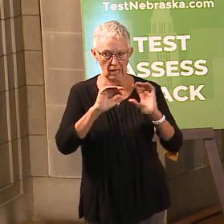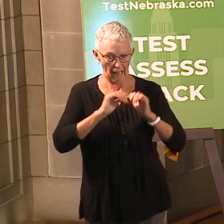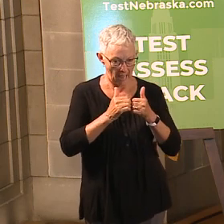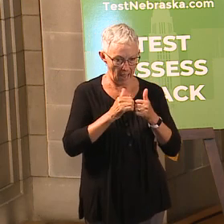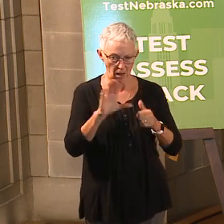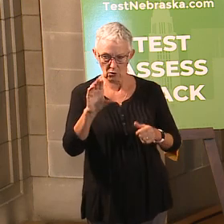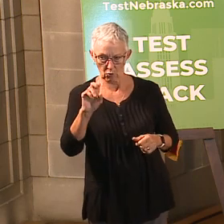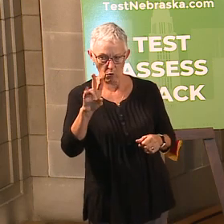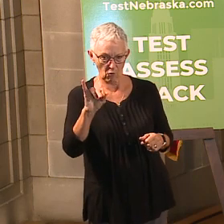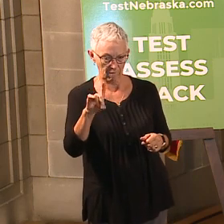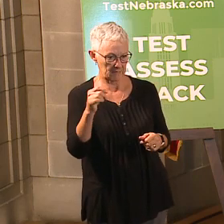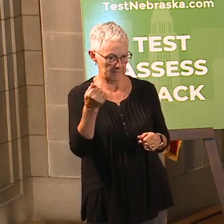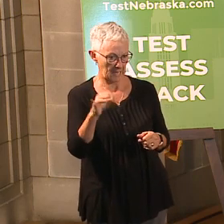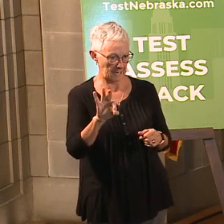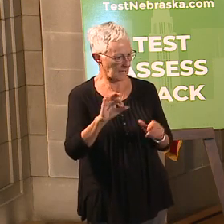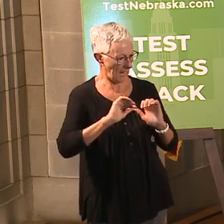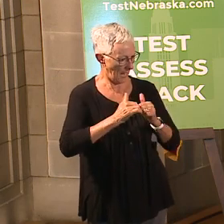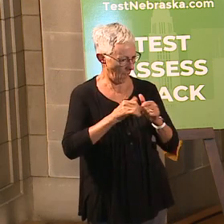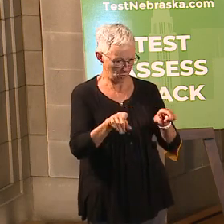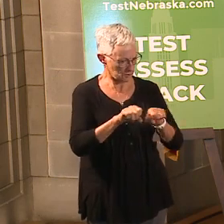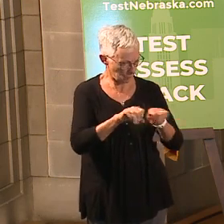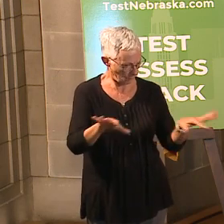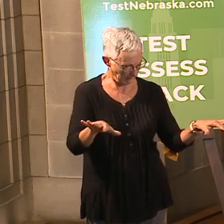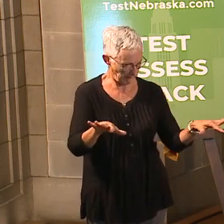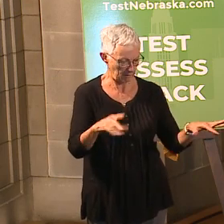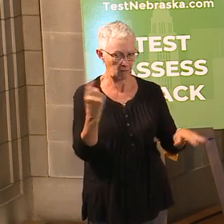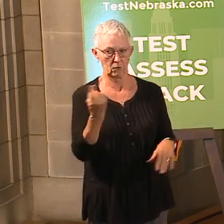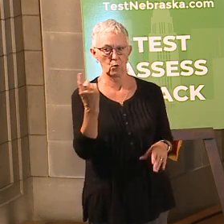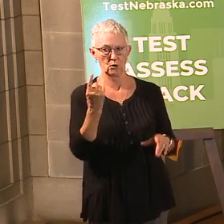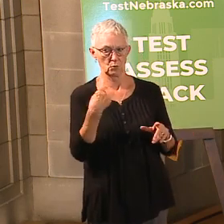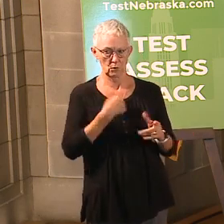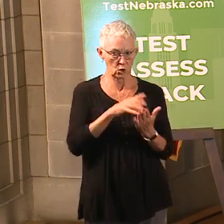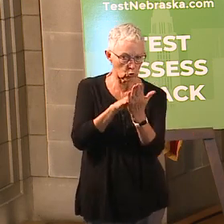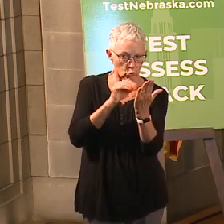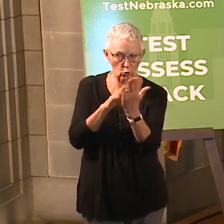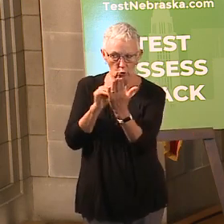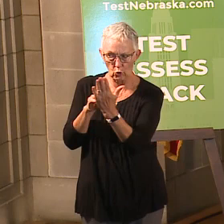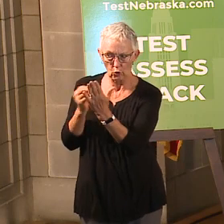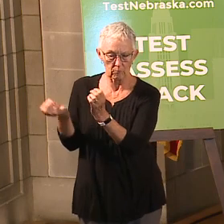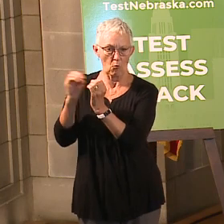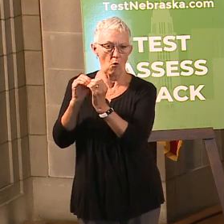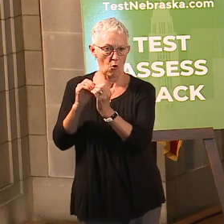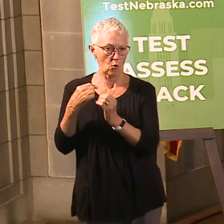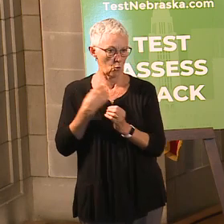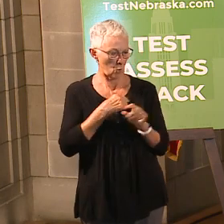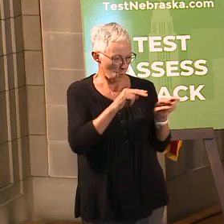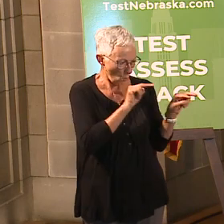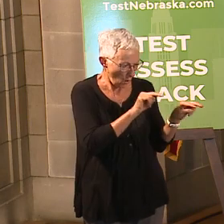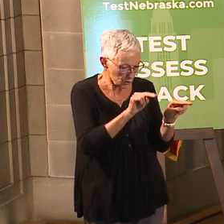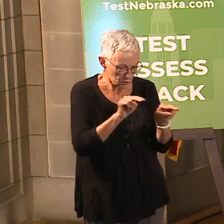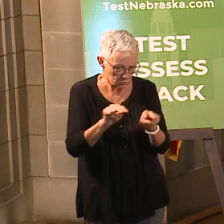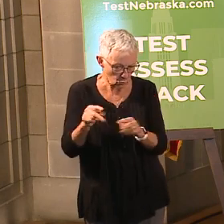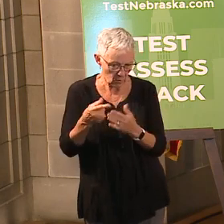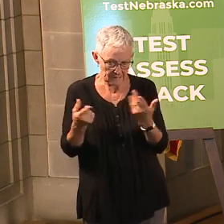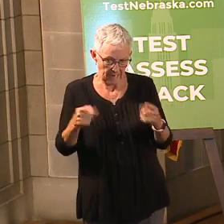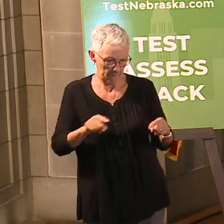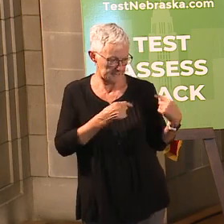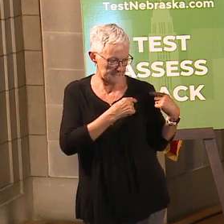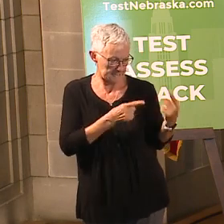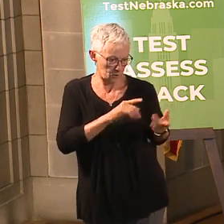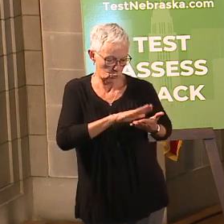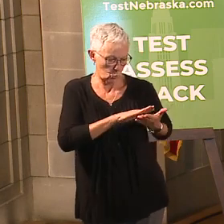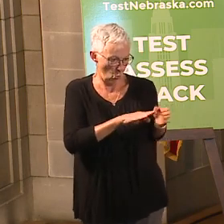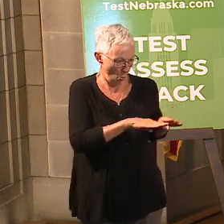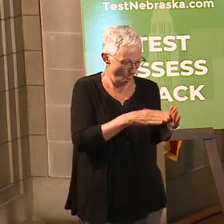prevention is constantly changing. We are watching things locally since the school year began. We have continually updated